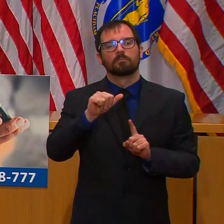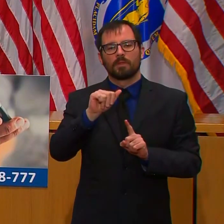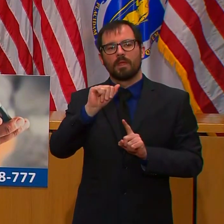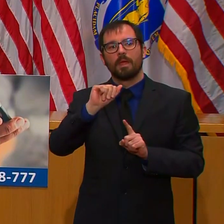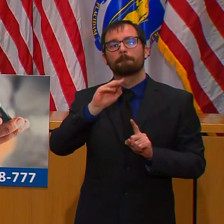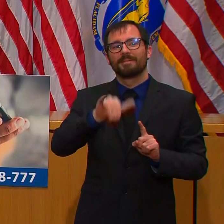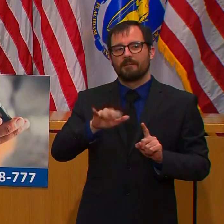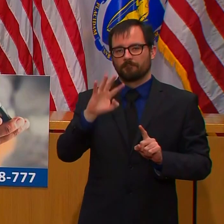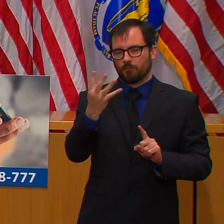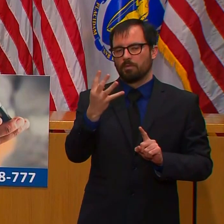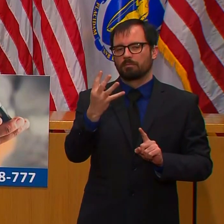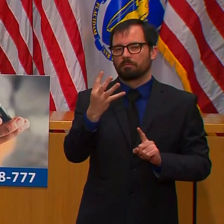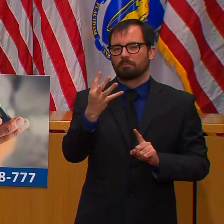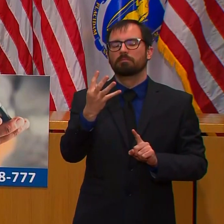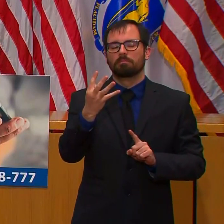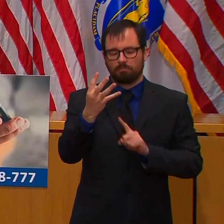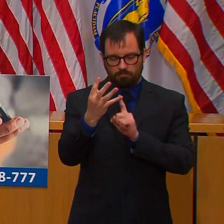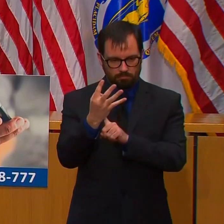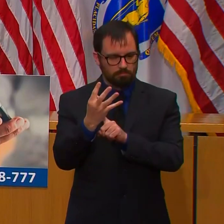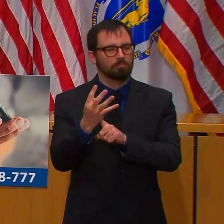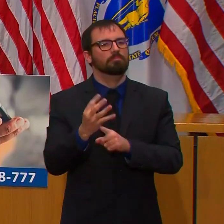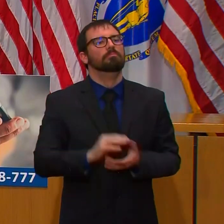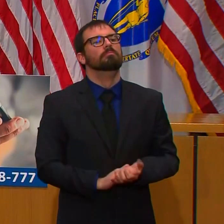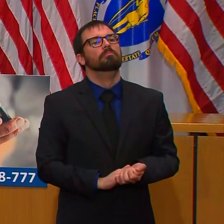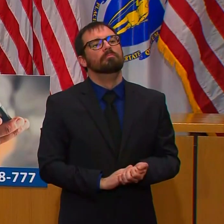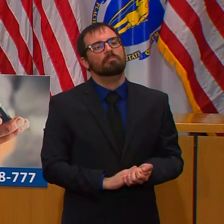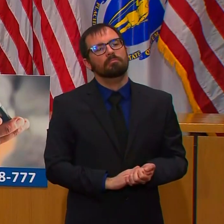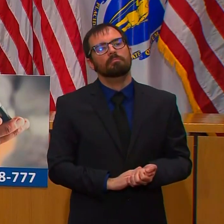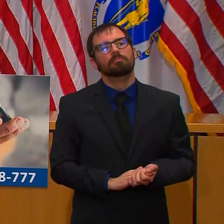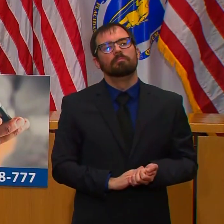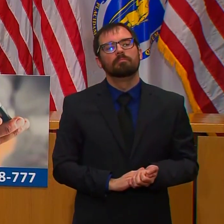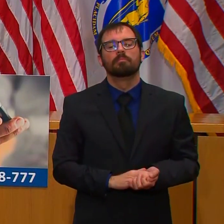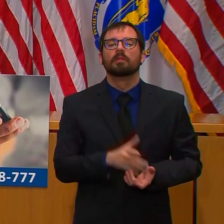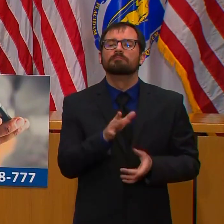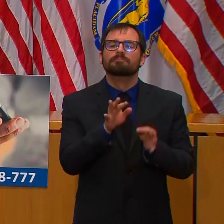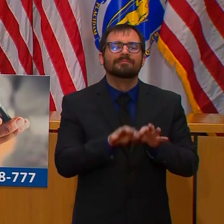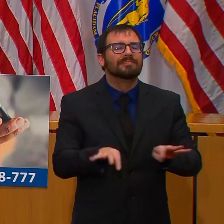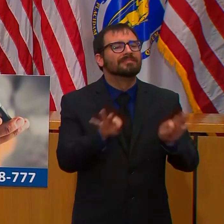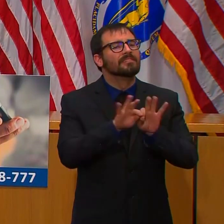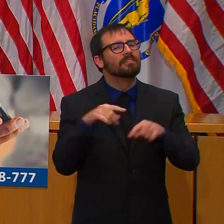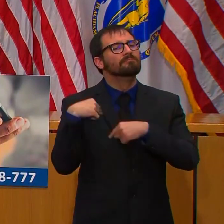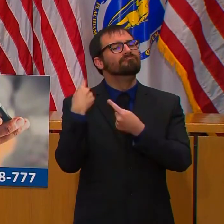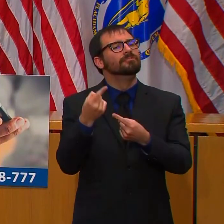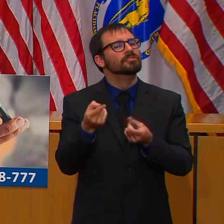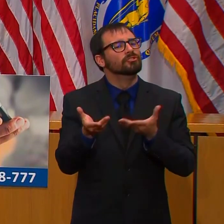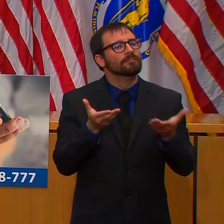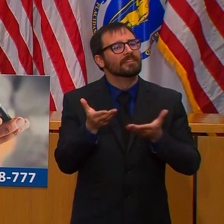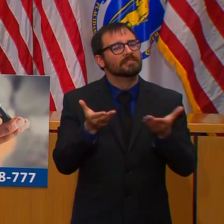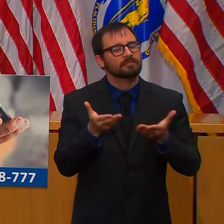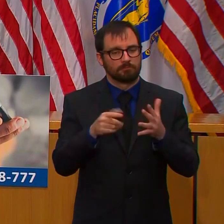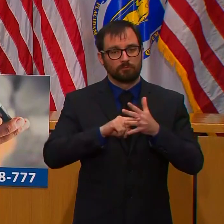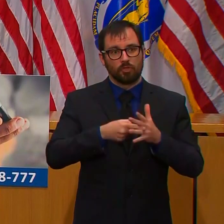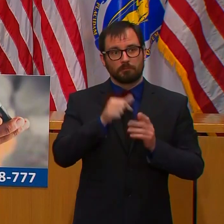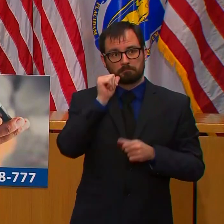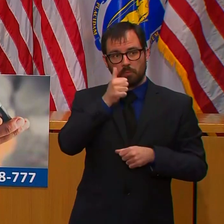This new designation on essential services will take effect tomorrow, April 1st, at noon.